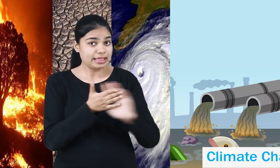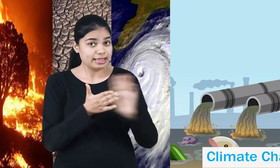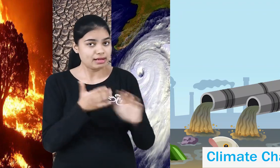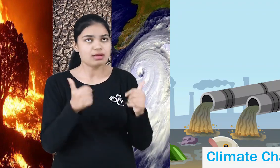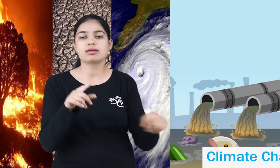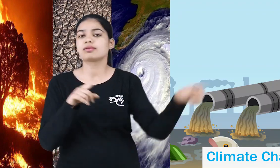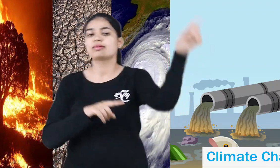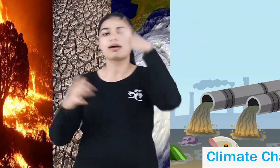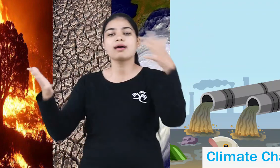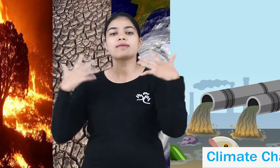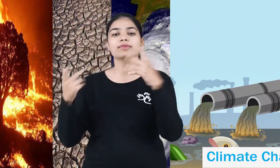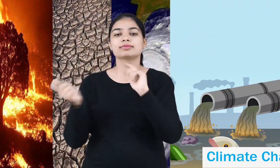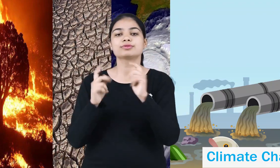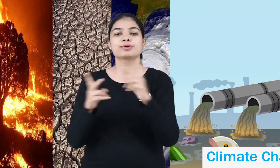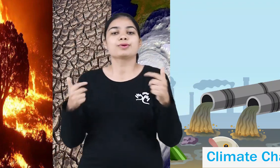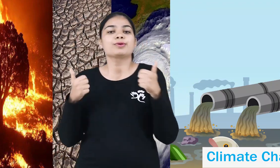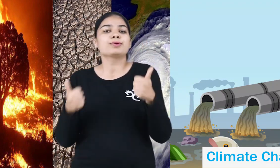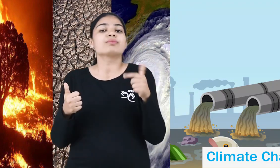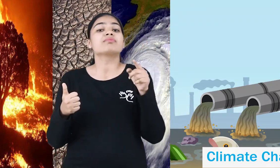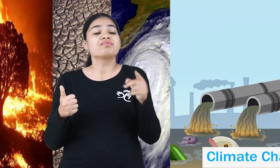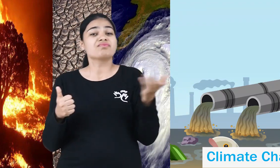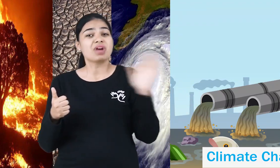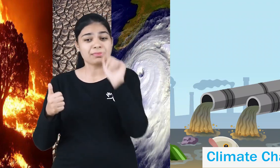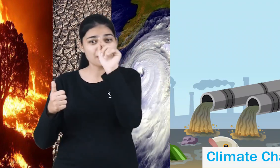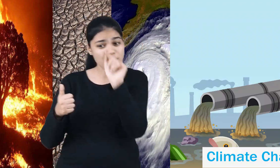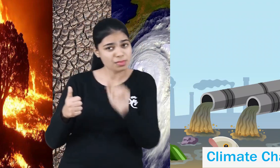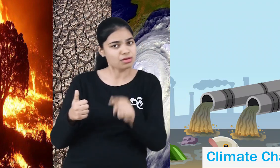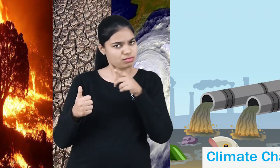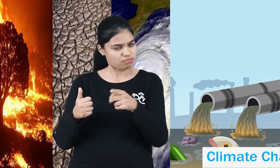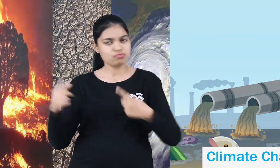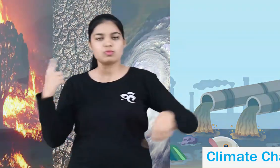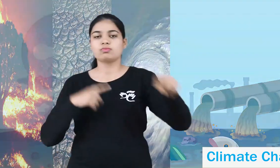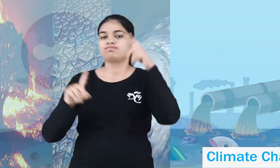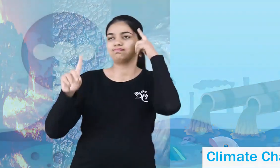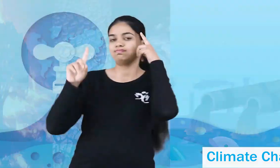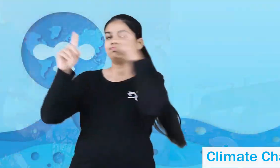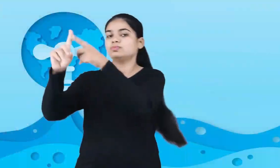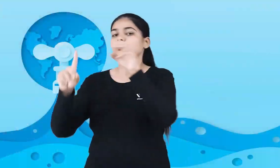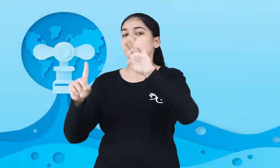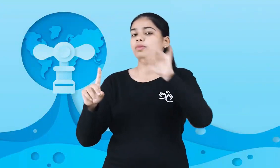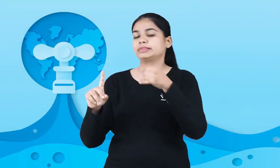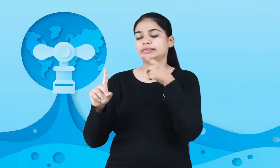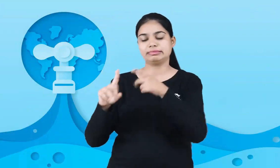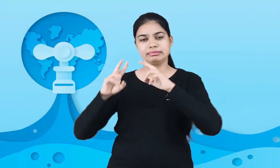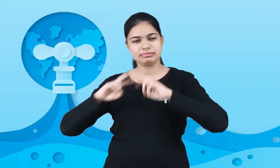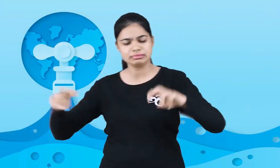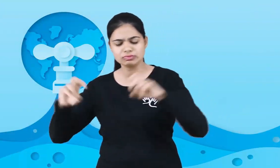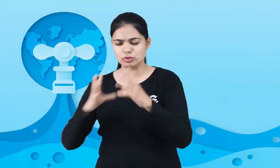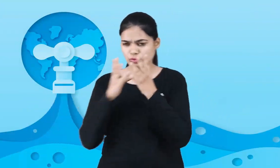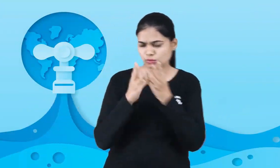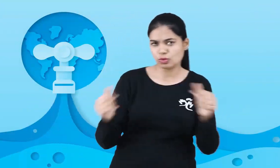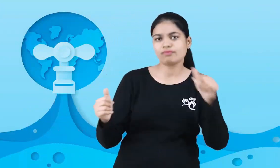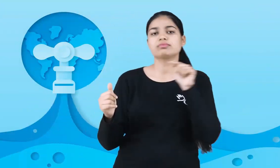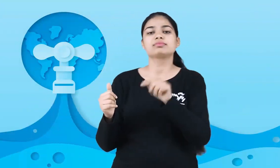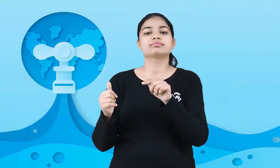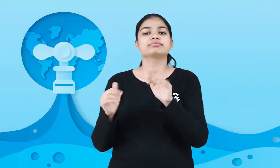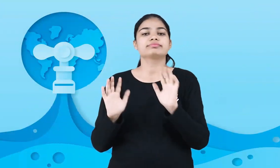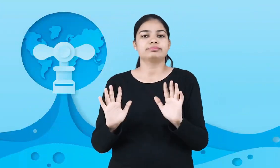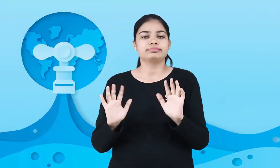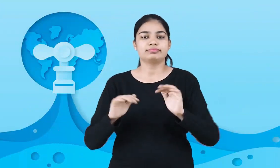climate. And but we have ways and practices that are researched and followed for tackling these issues for